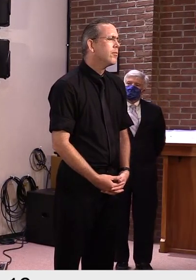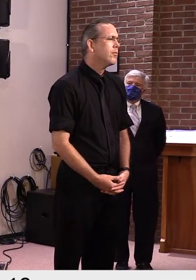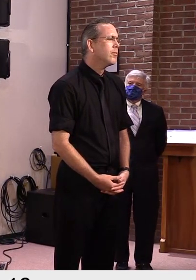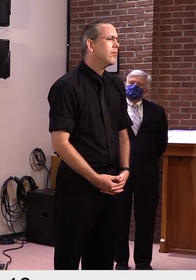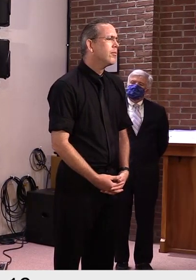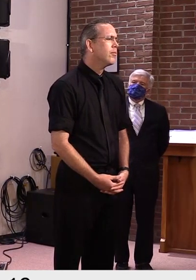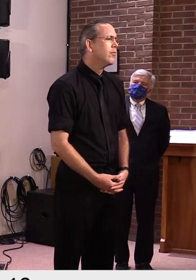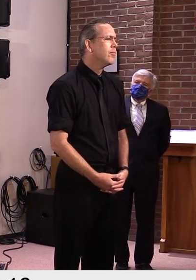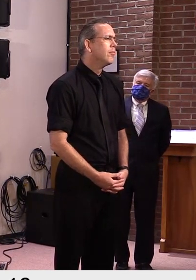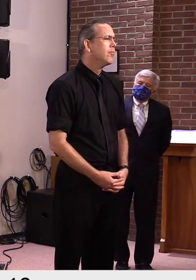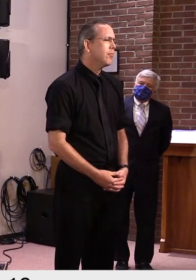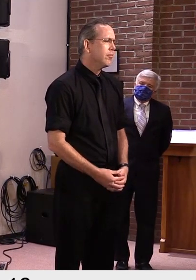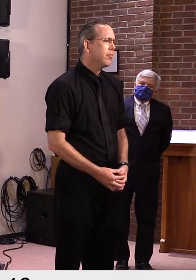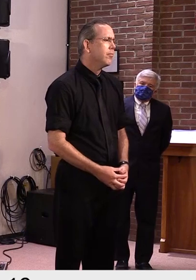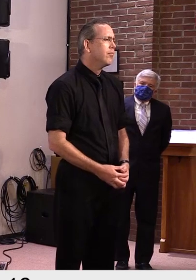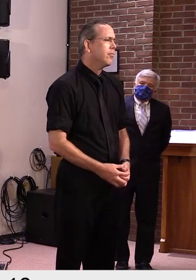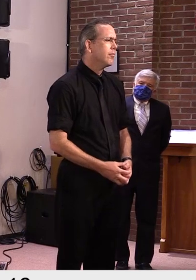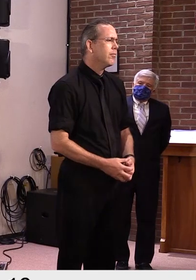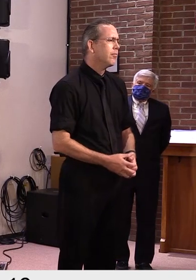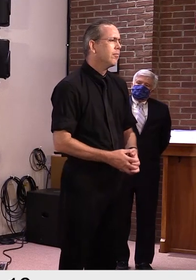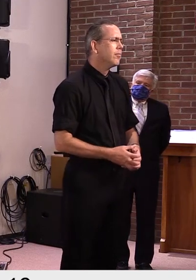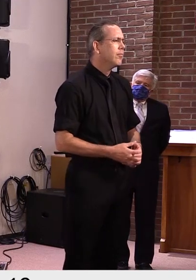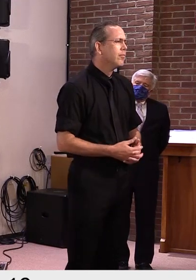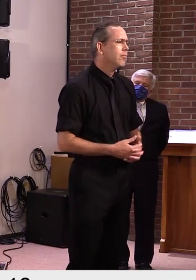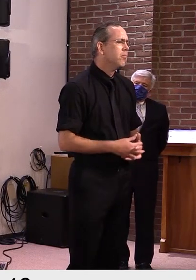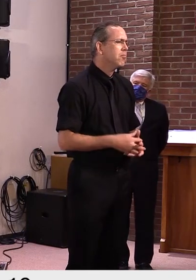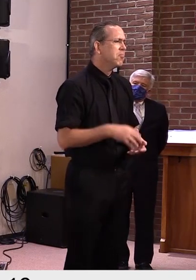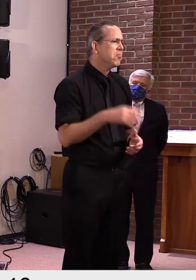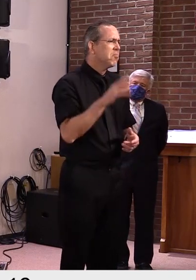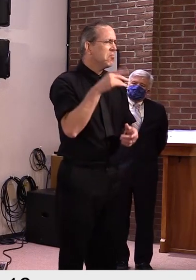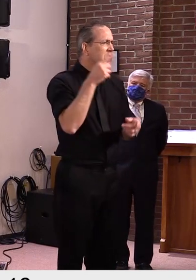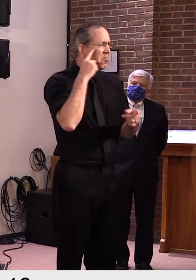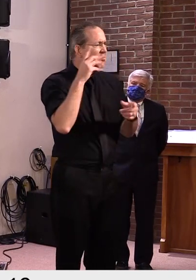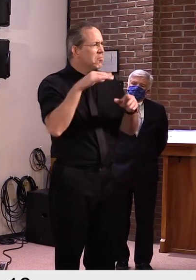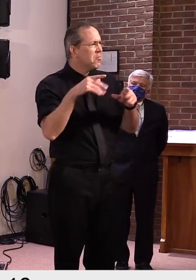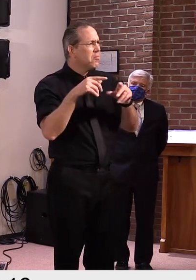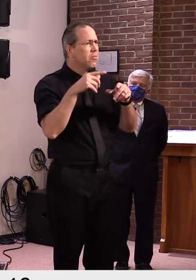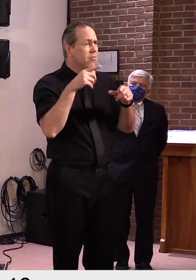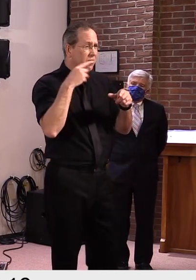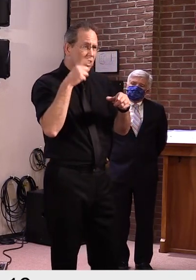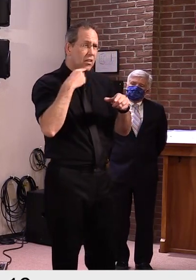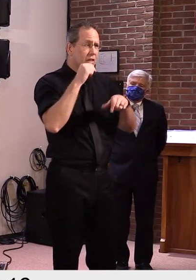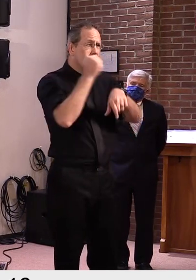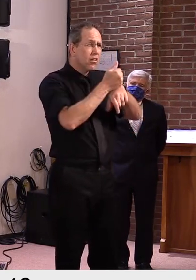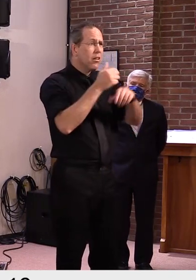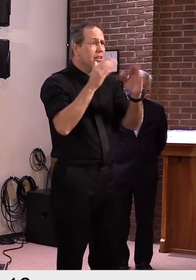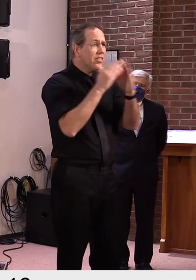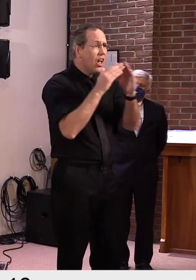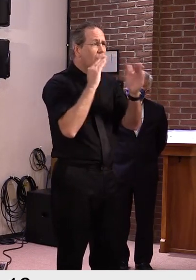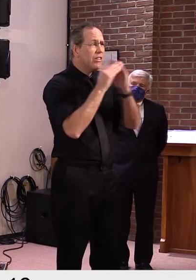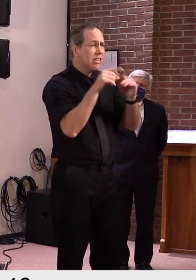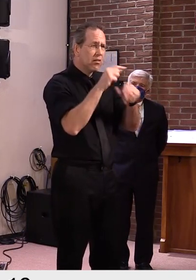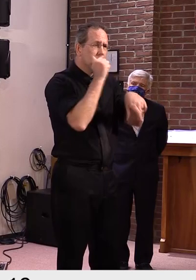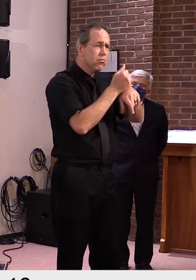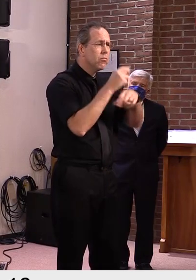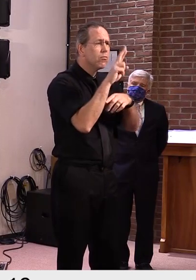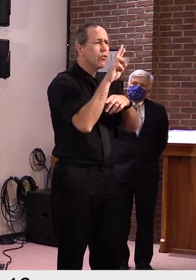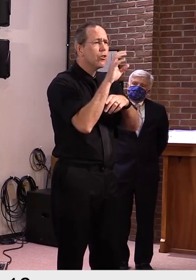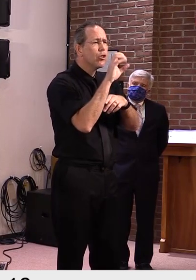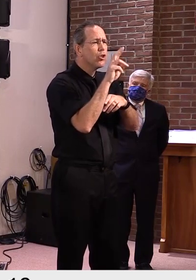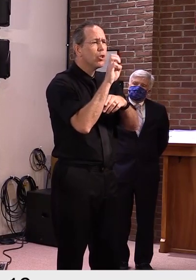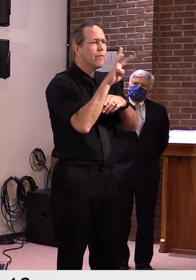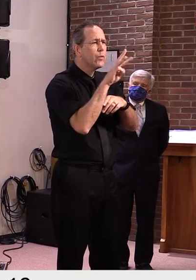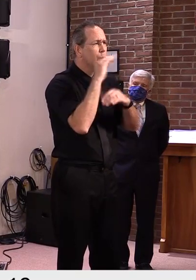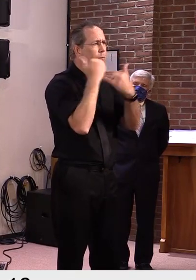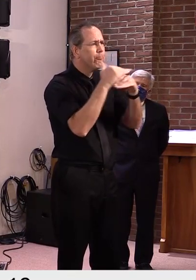Presumably that could be a situation of concern, so would all towns have these disabilities? Yes.